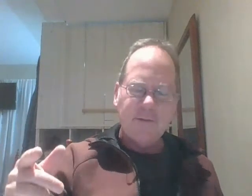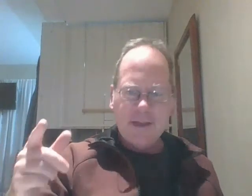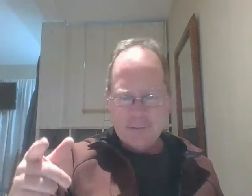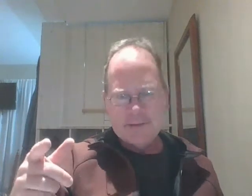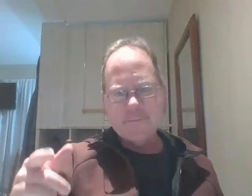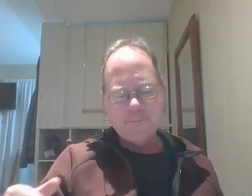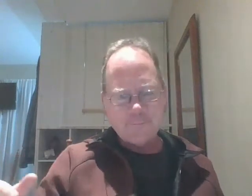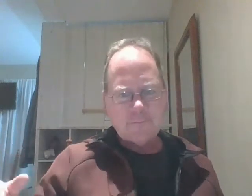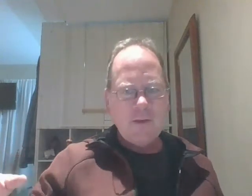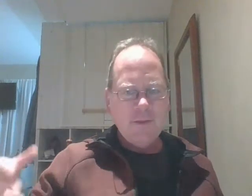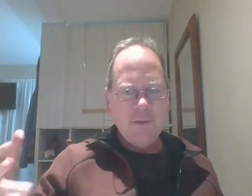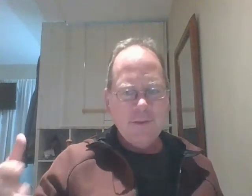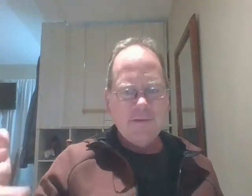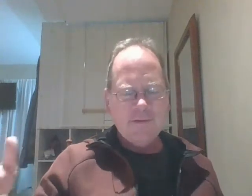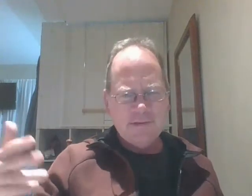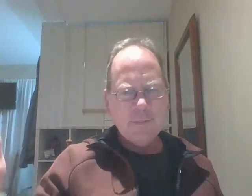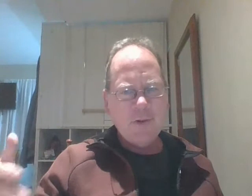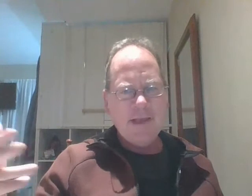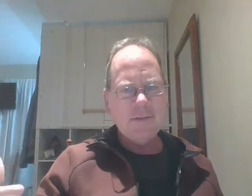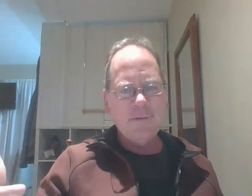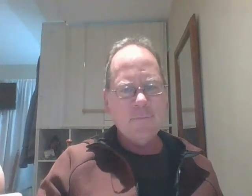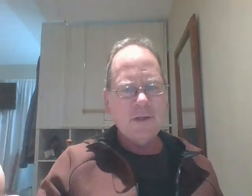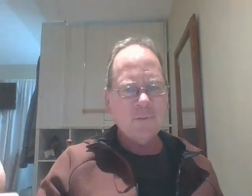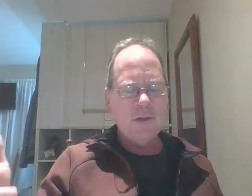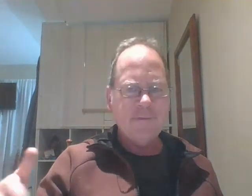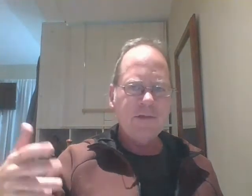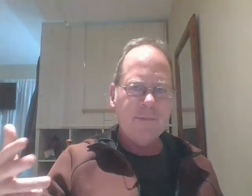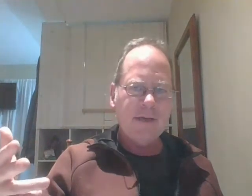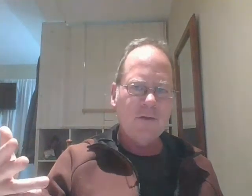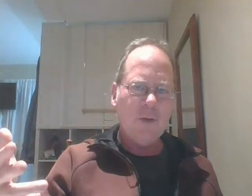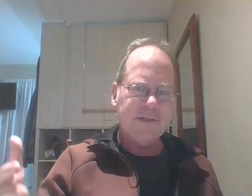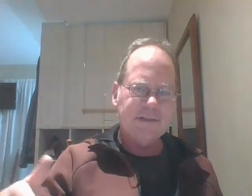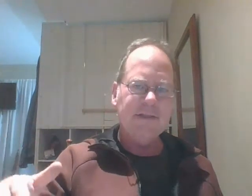but anyways the typical answer before is well if things are bad in the west just leave